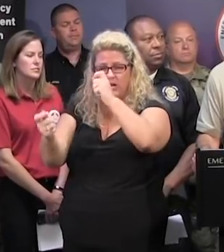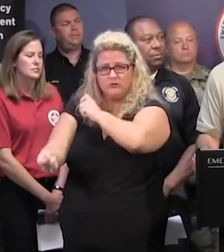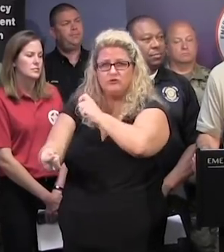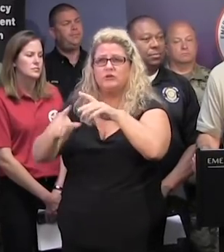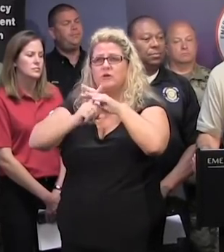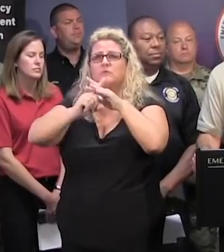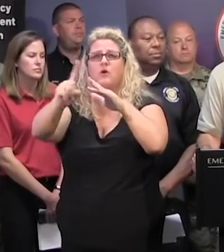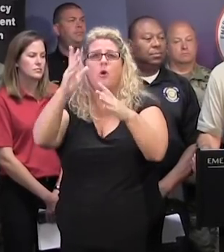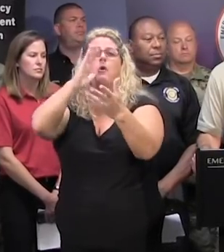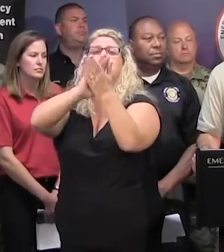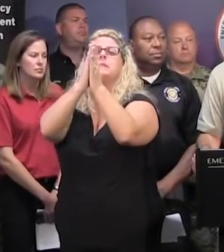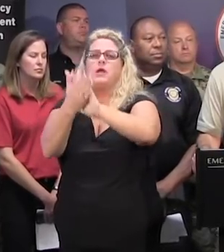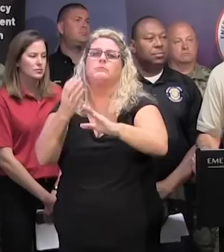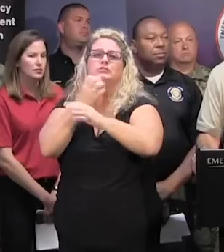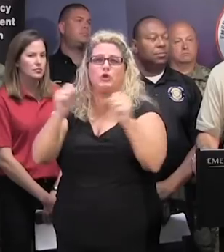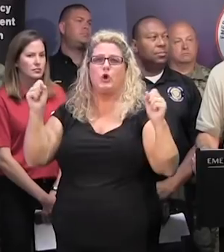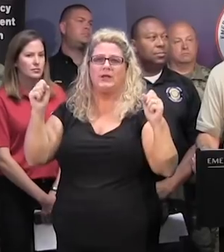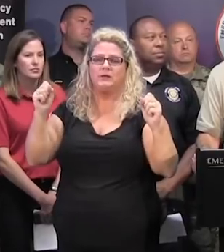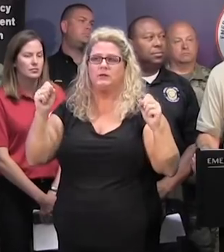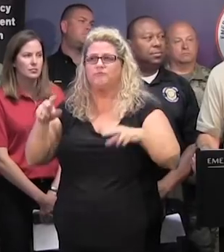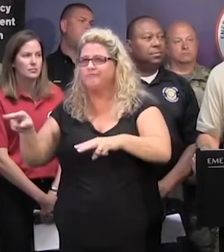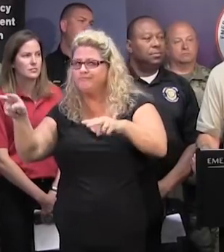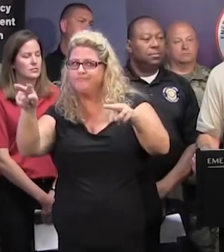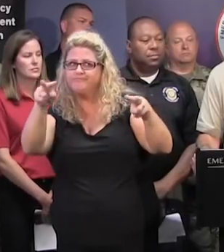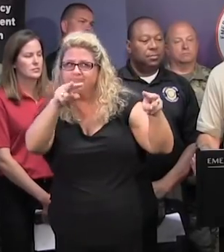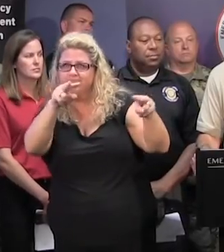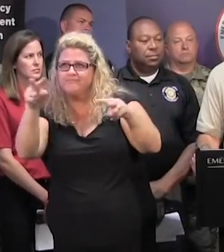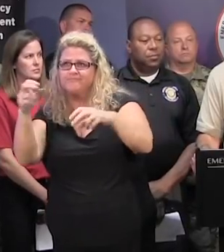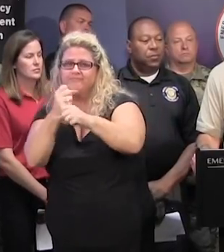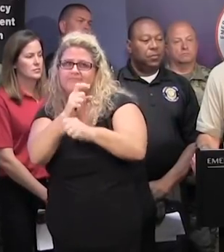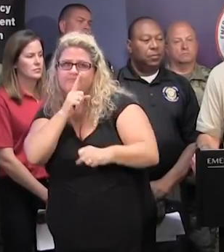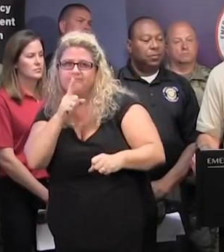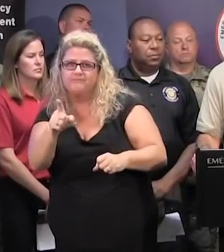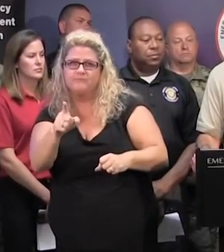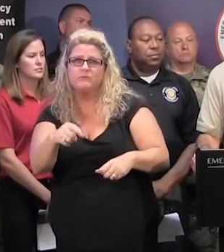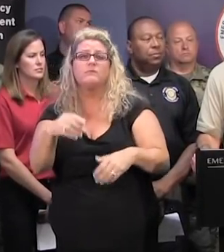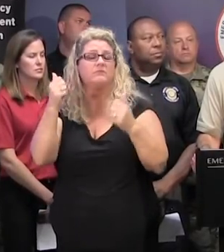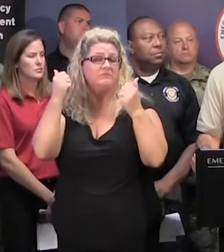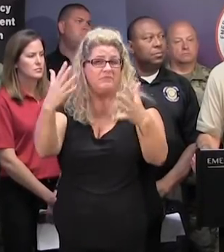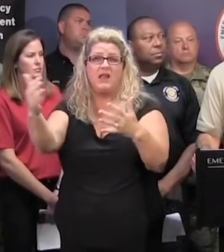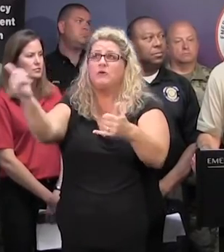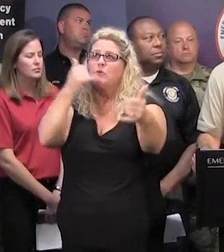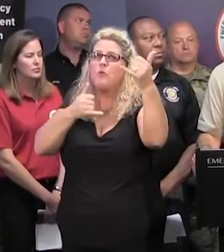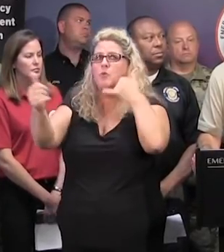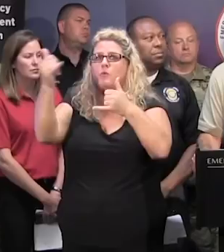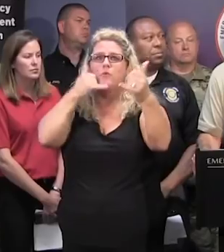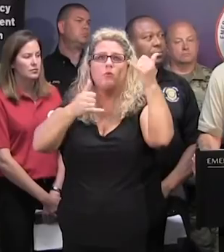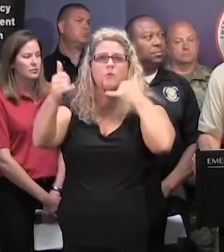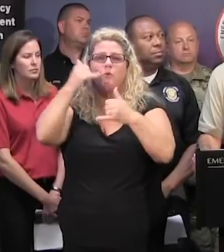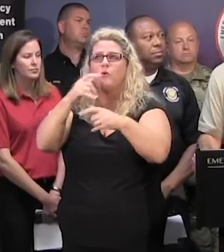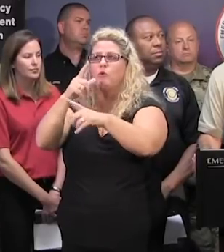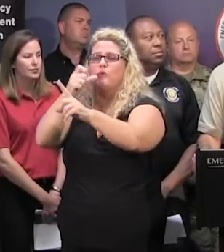will be transitioning to security assignments. We have already received a number of calls from local jurisdictions that are